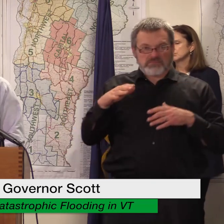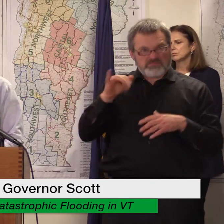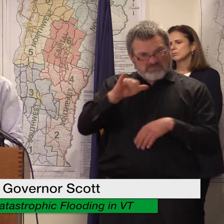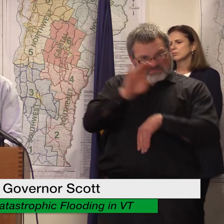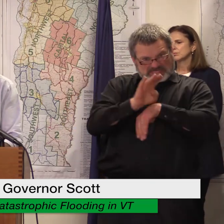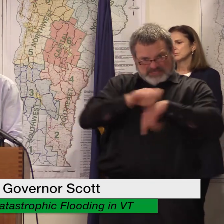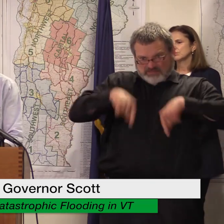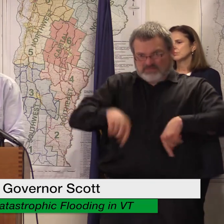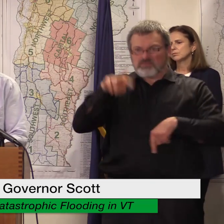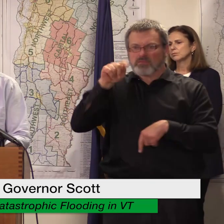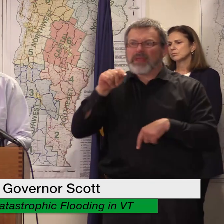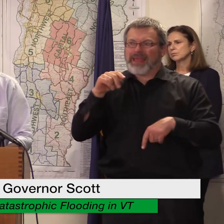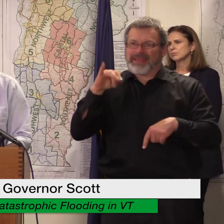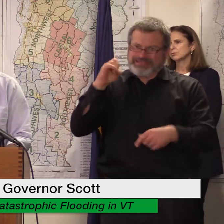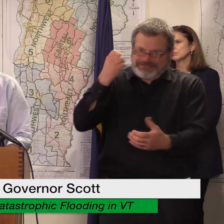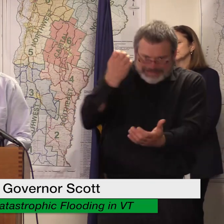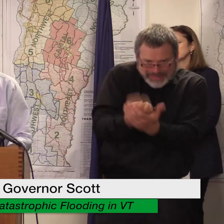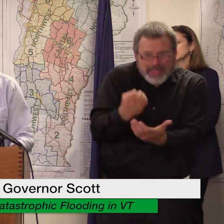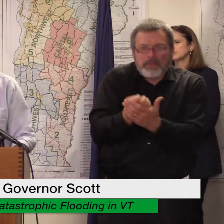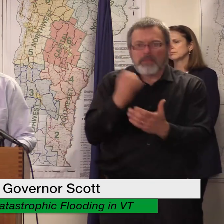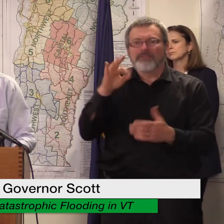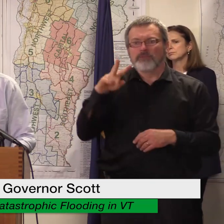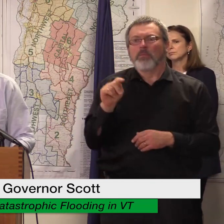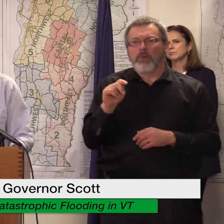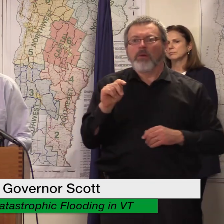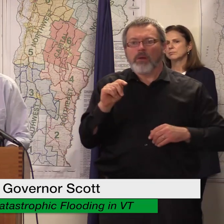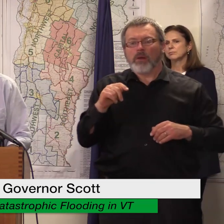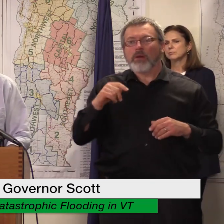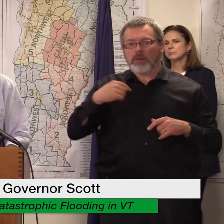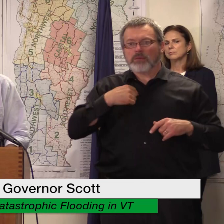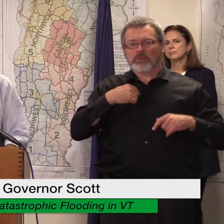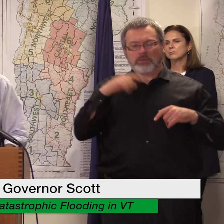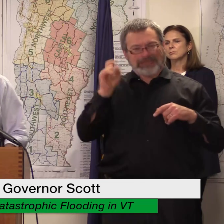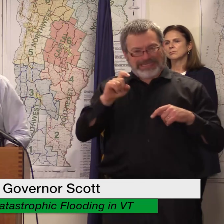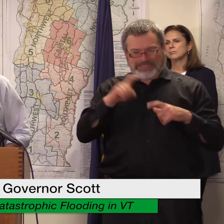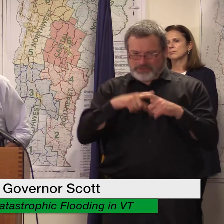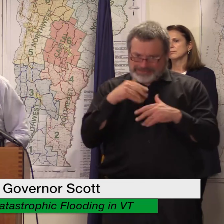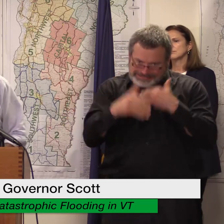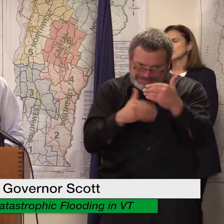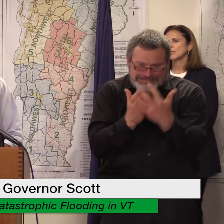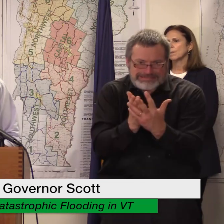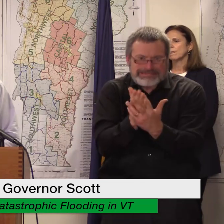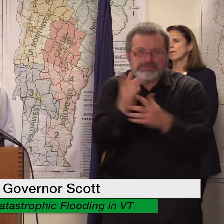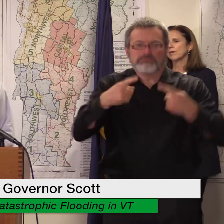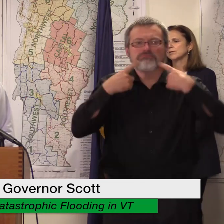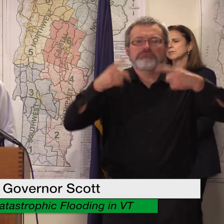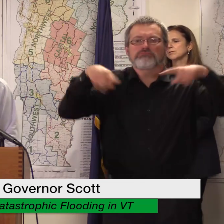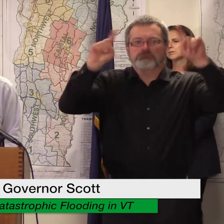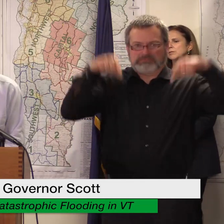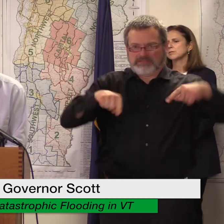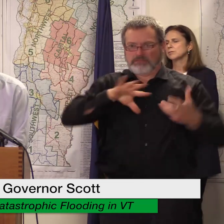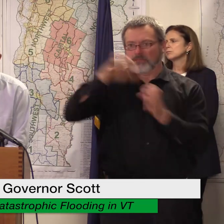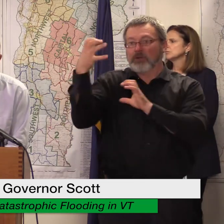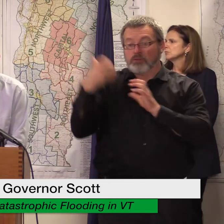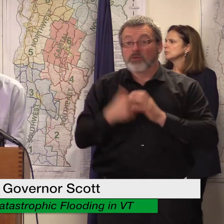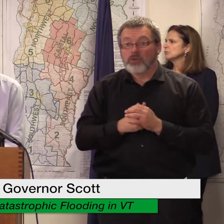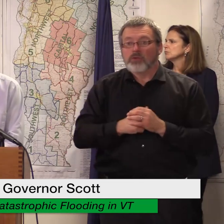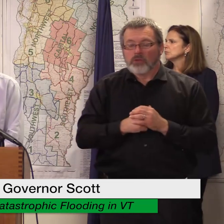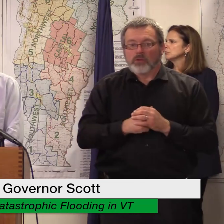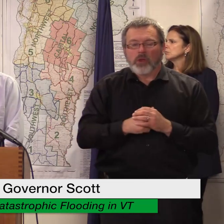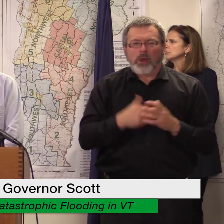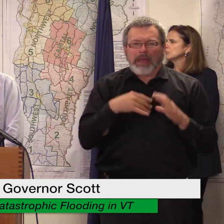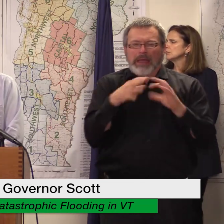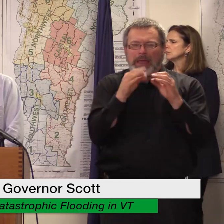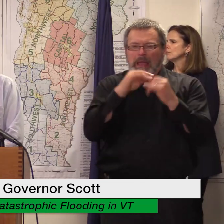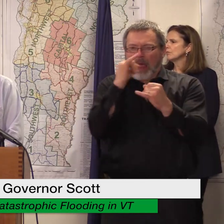vibrant and strong make it through this disaster finally before I turn it over to Commissioner Morrison I want to express